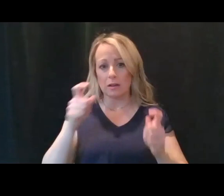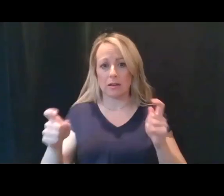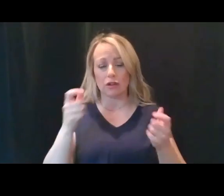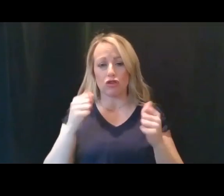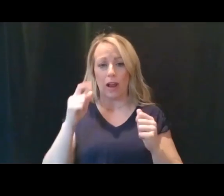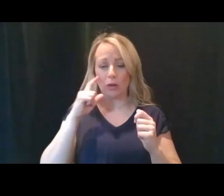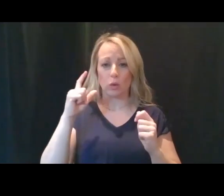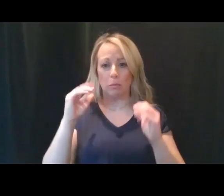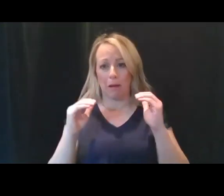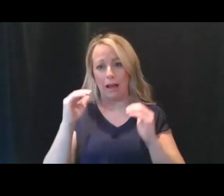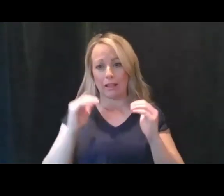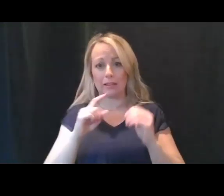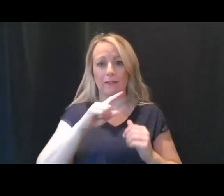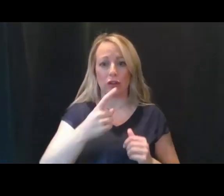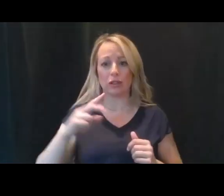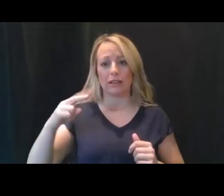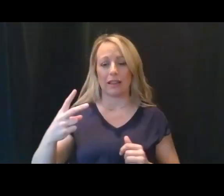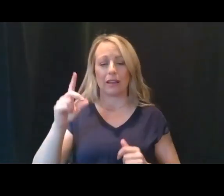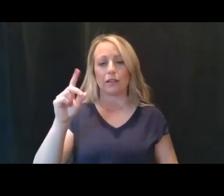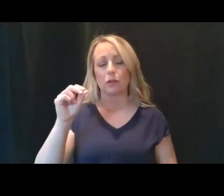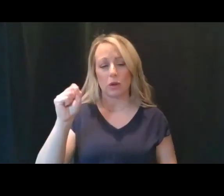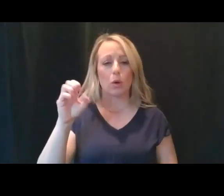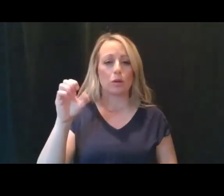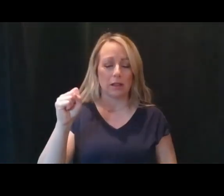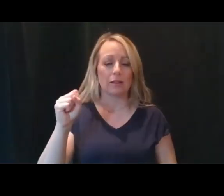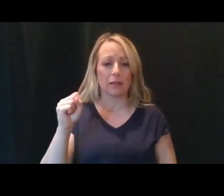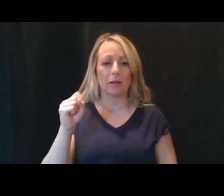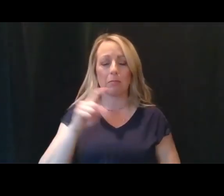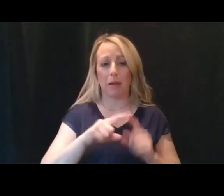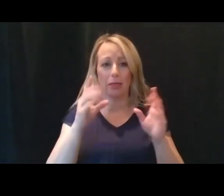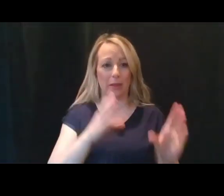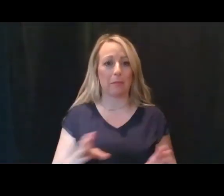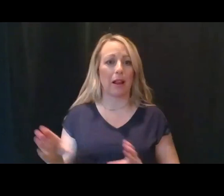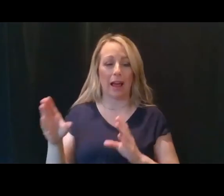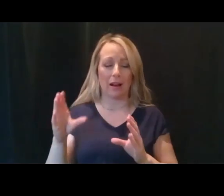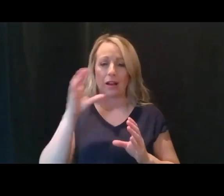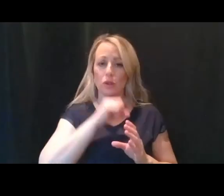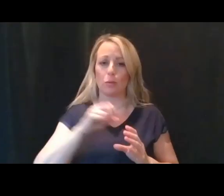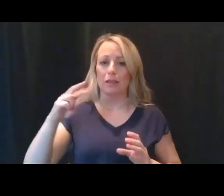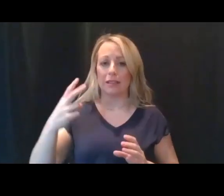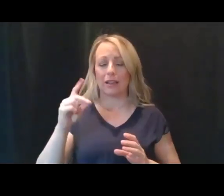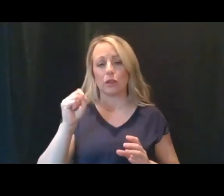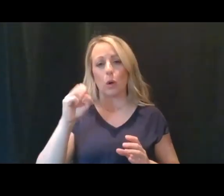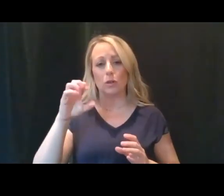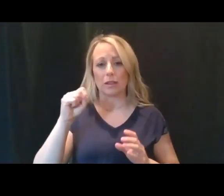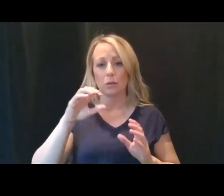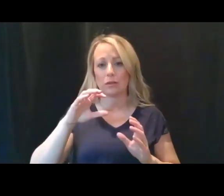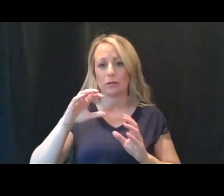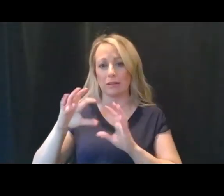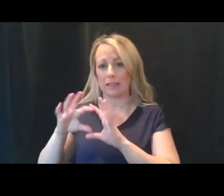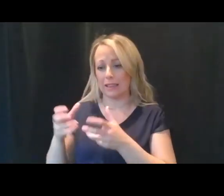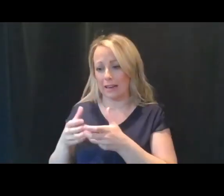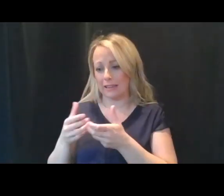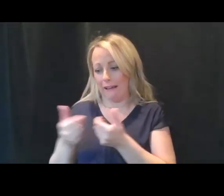and second doses. And but the plan assumed that second doses had been set aside at the federal and state